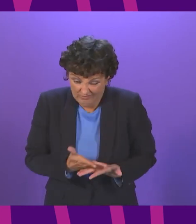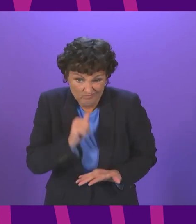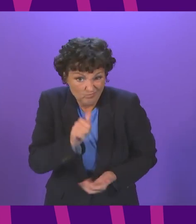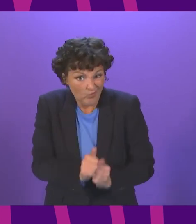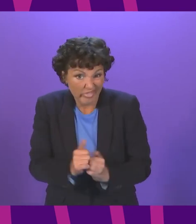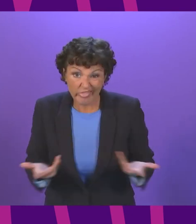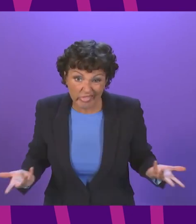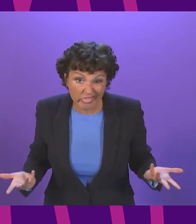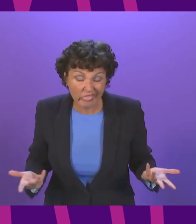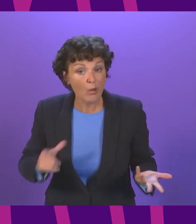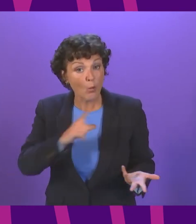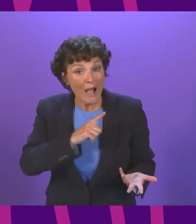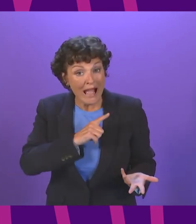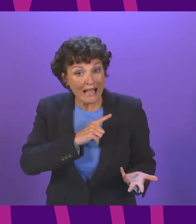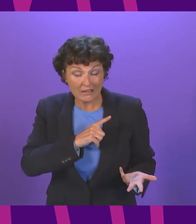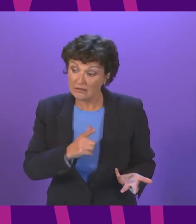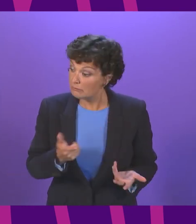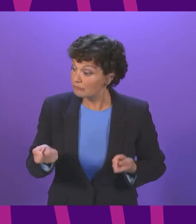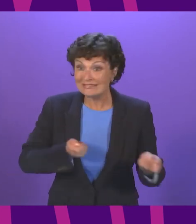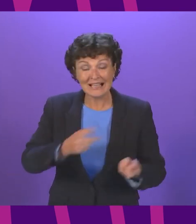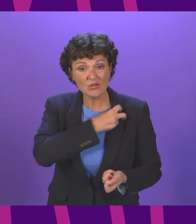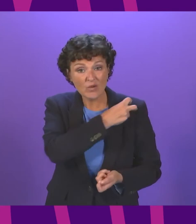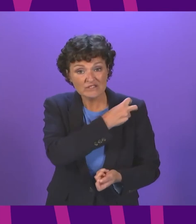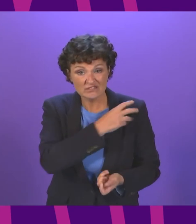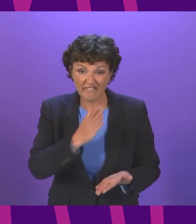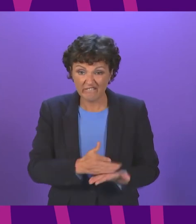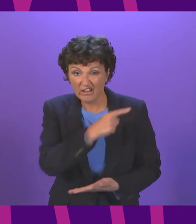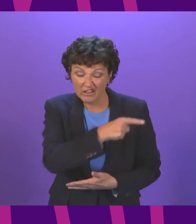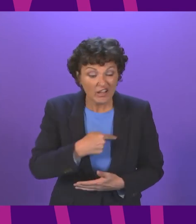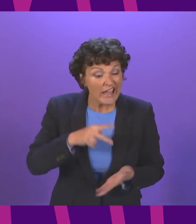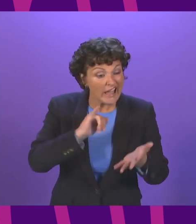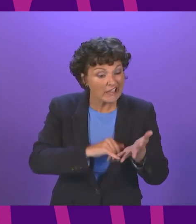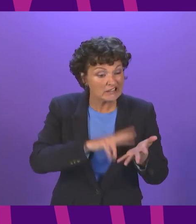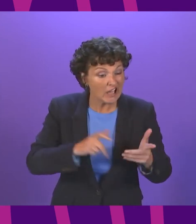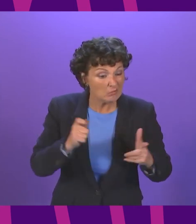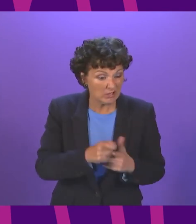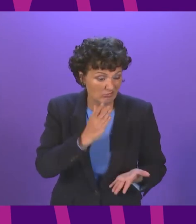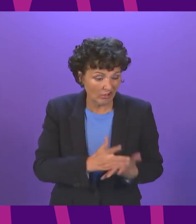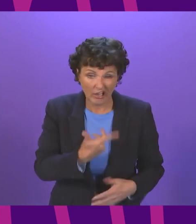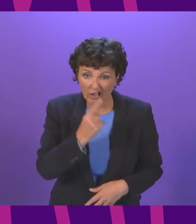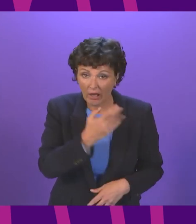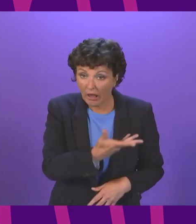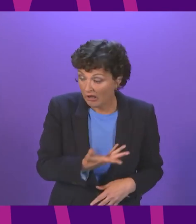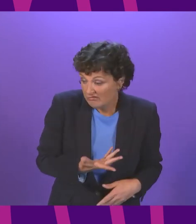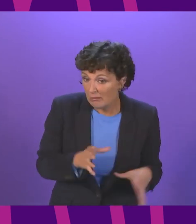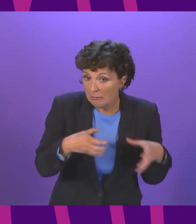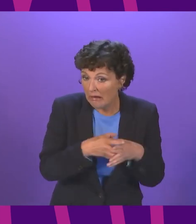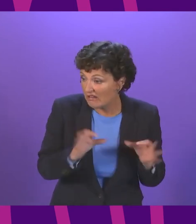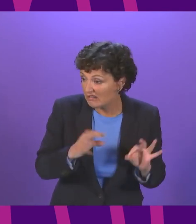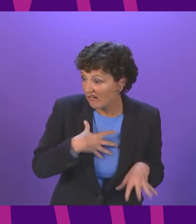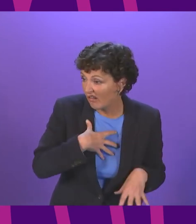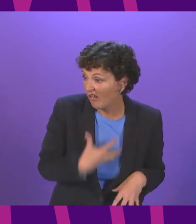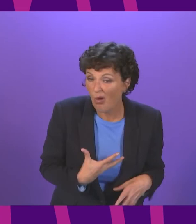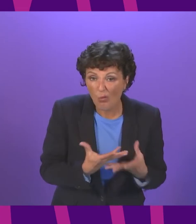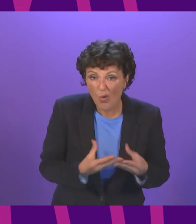because we are now essentially governed by a tired nationalist party with no new ideas made